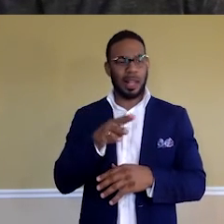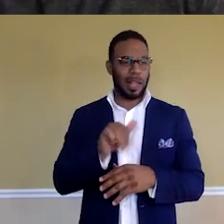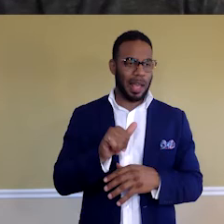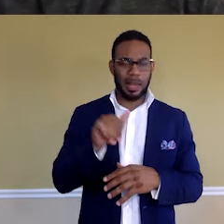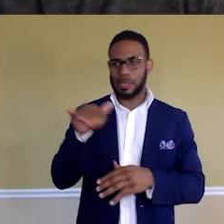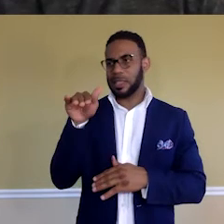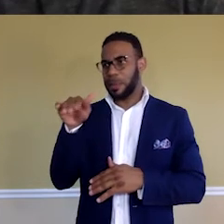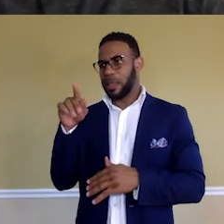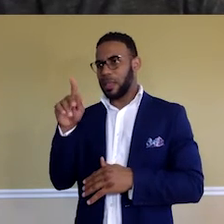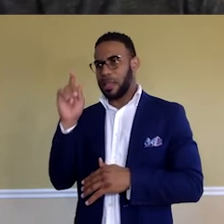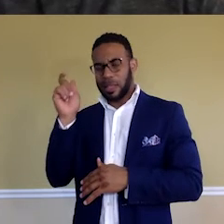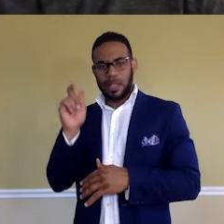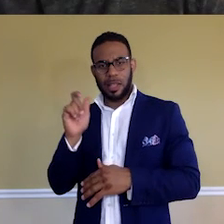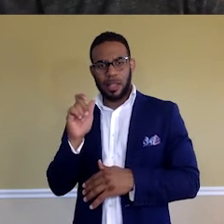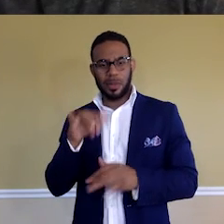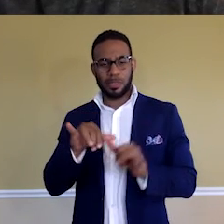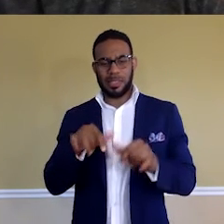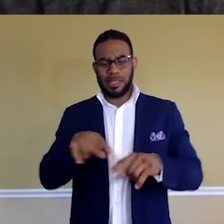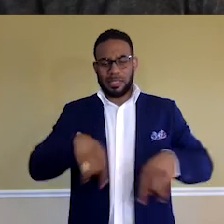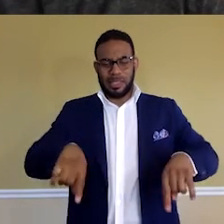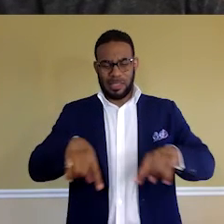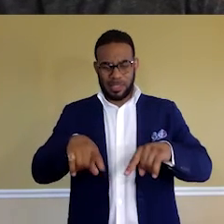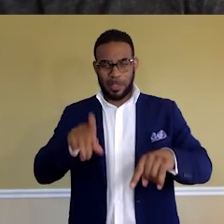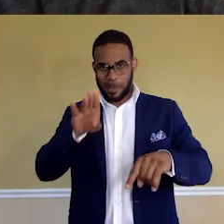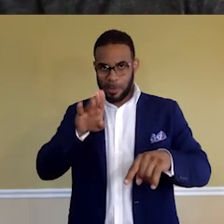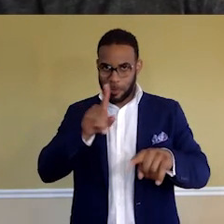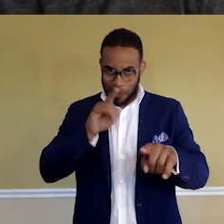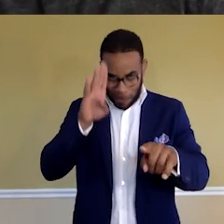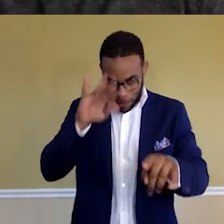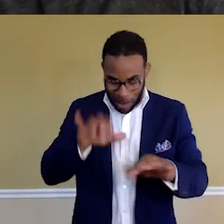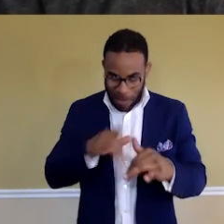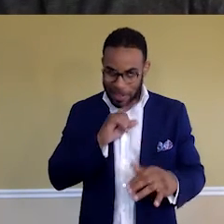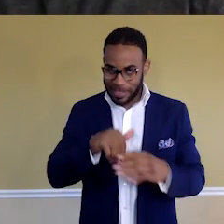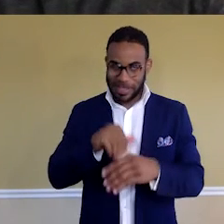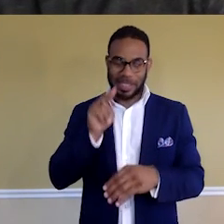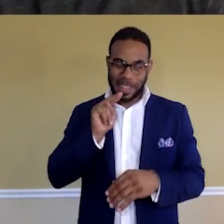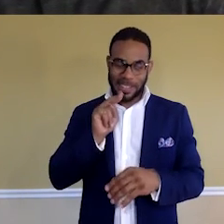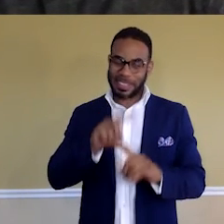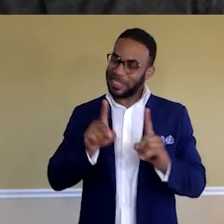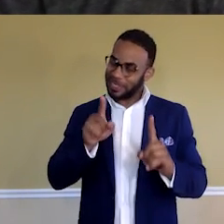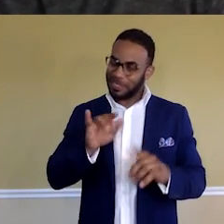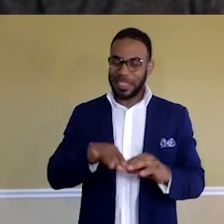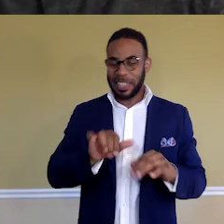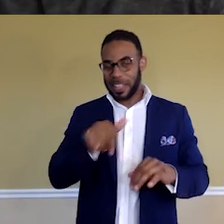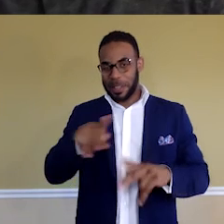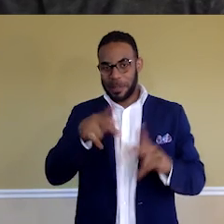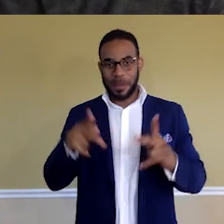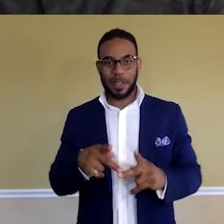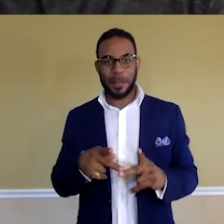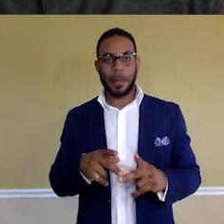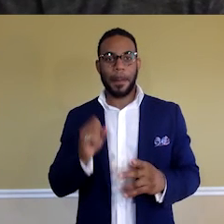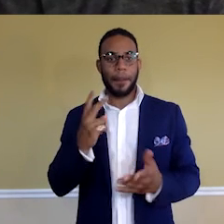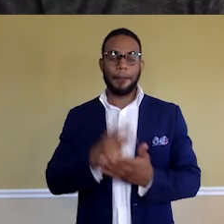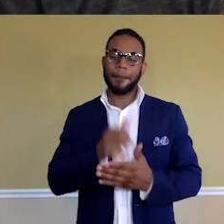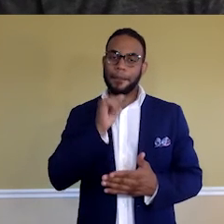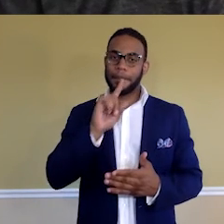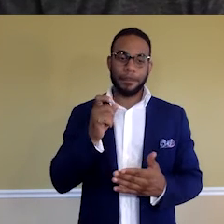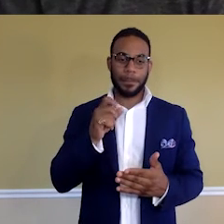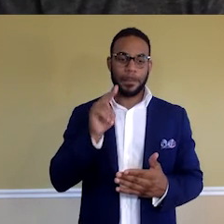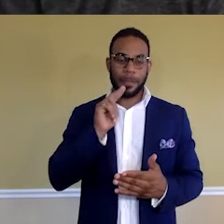But then we are still in Nigeria also. Nigeria is the base. So, of course, we're still in Nigeria also. But then the vision is not just Nigeria alone. As long as